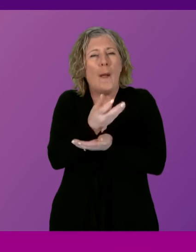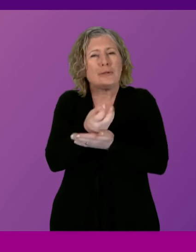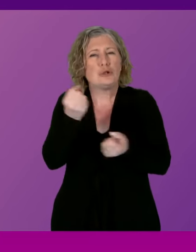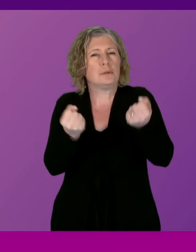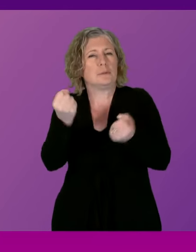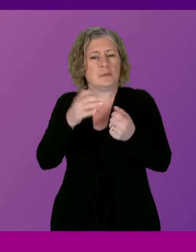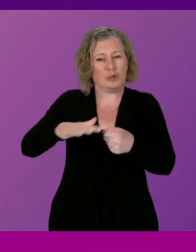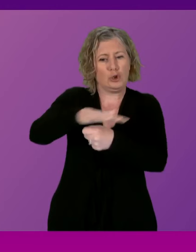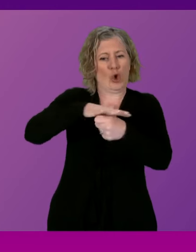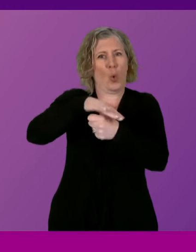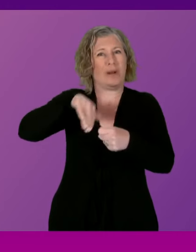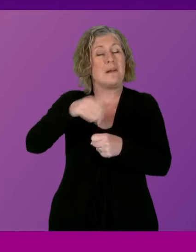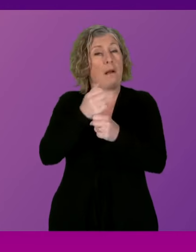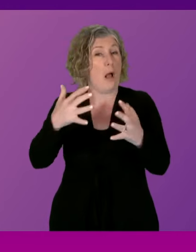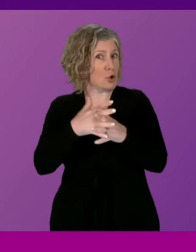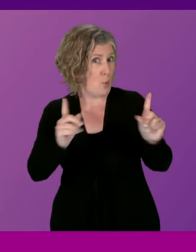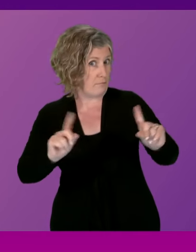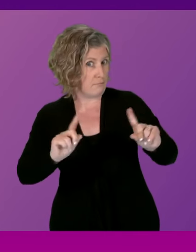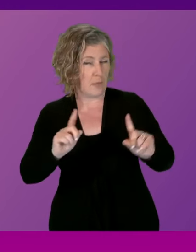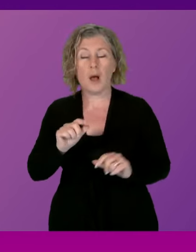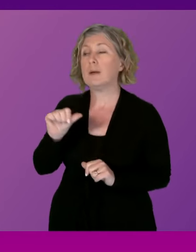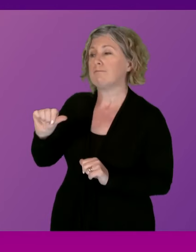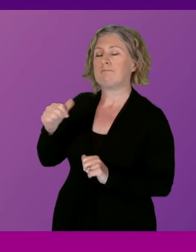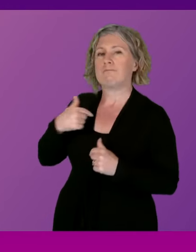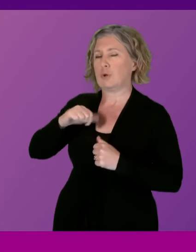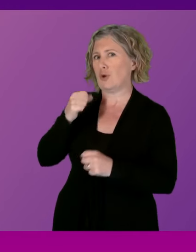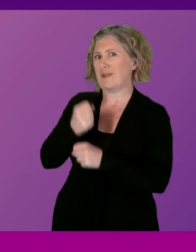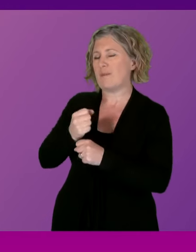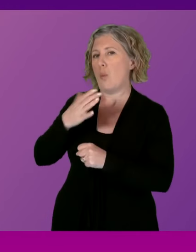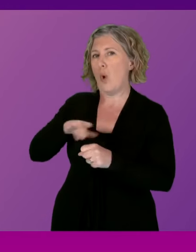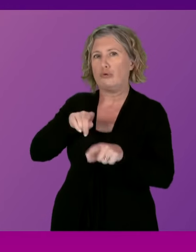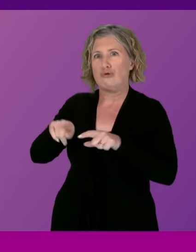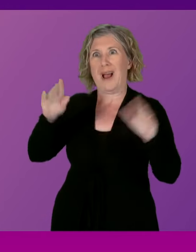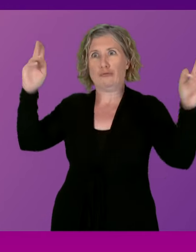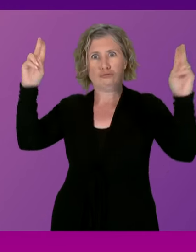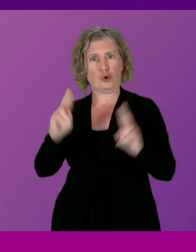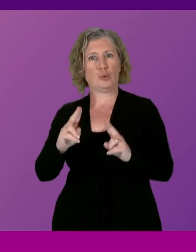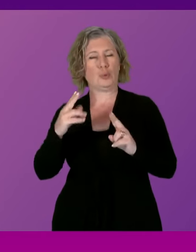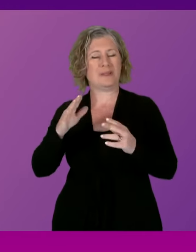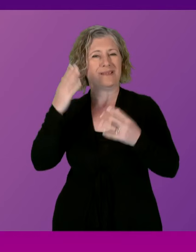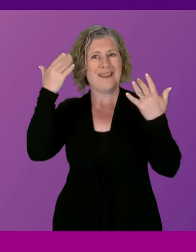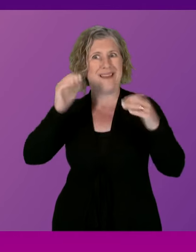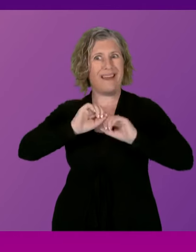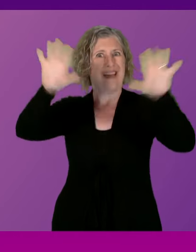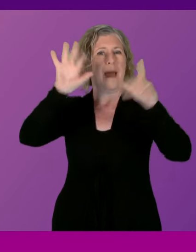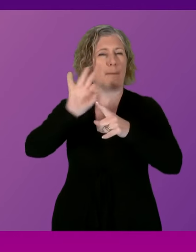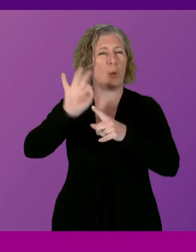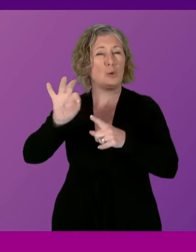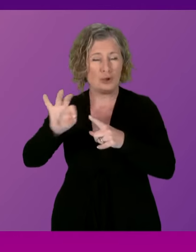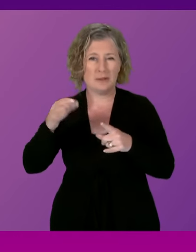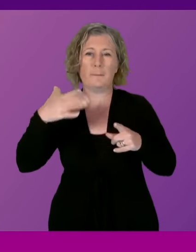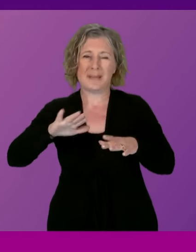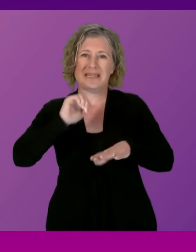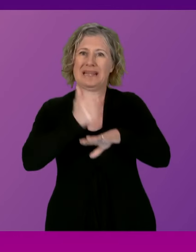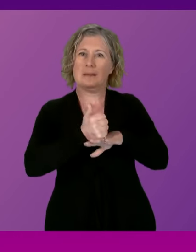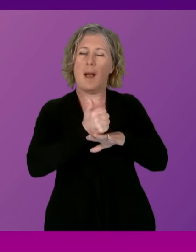Minister. The Scottish Government remains committed to tackling air pollution through the introduction of low-emission zones in Aberdeen, in Dundee, in Edinburgh and